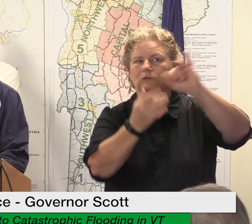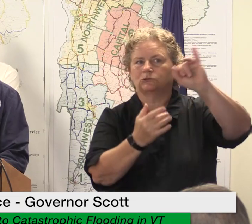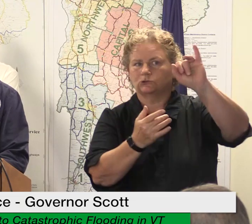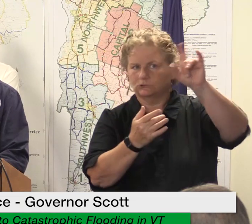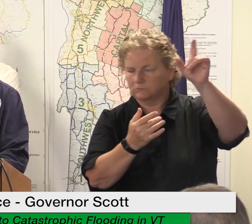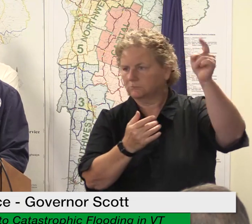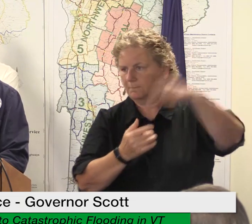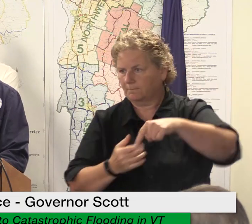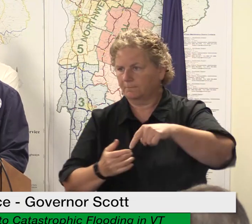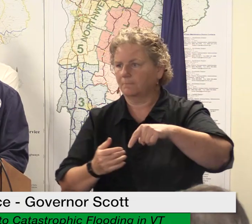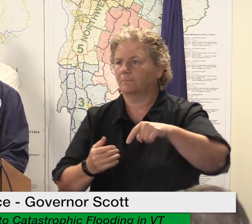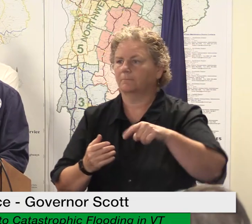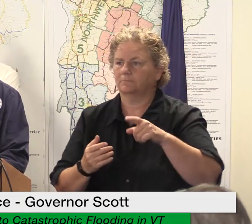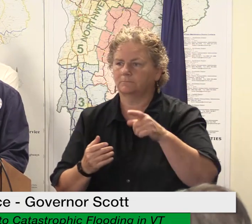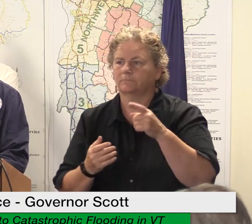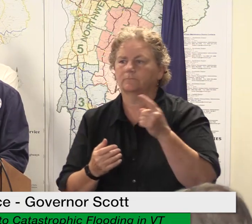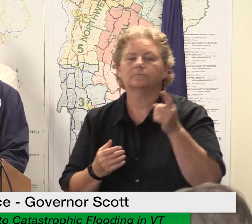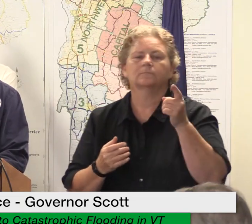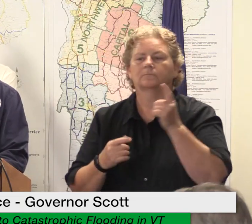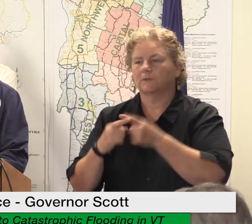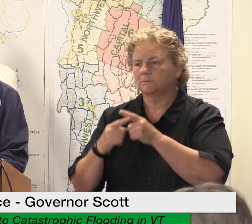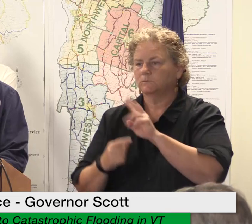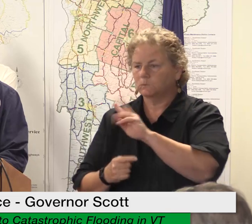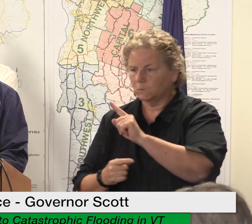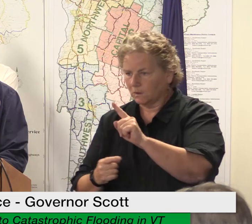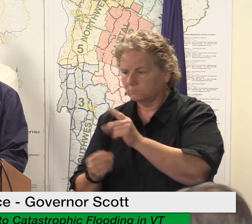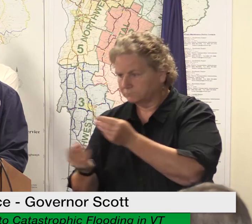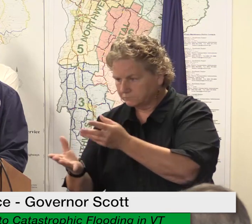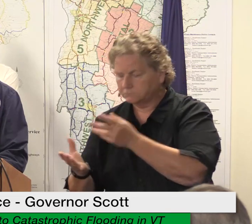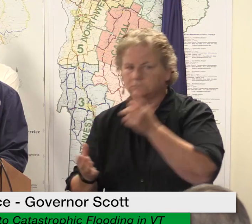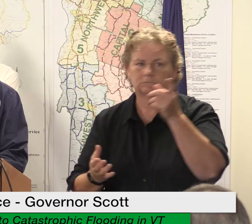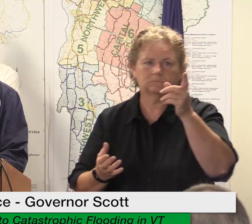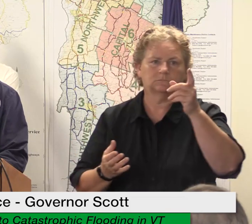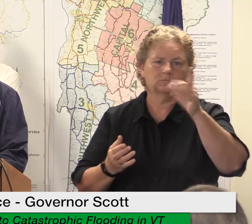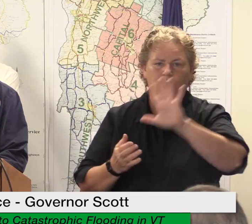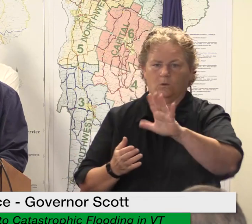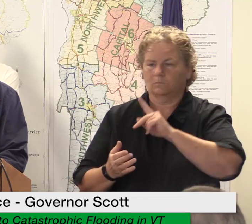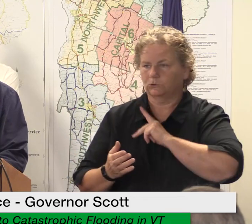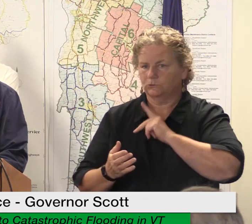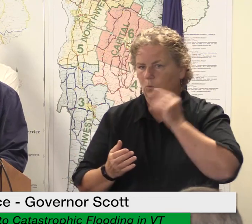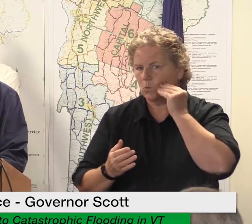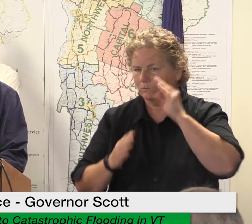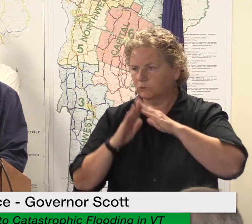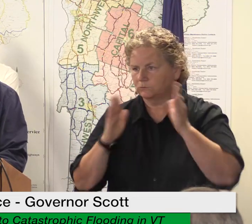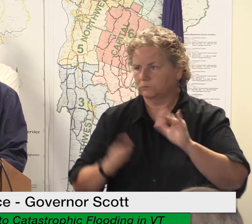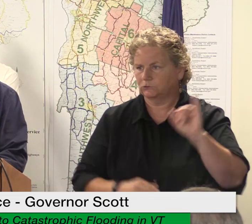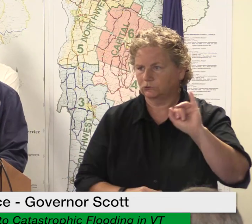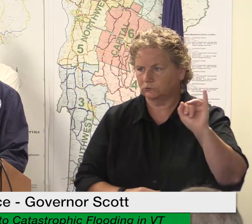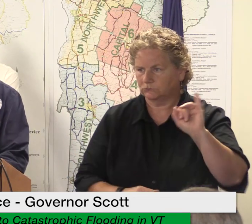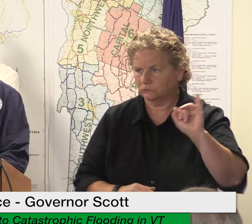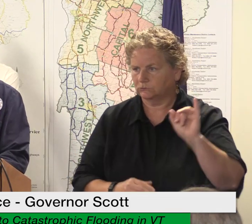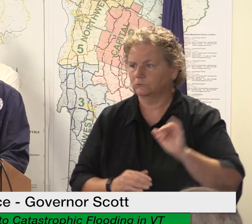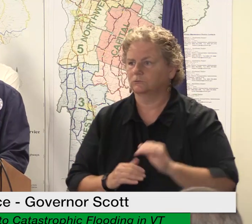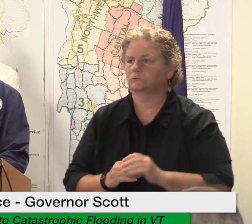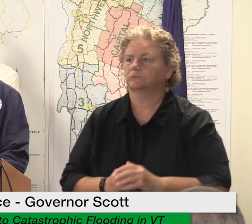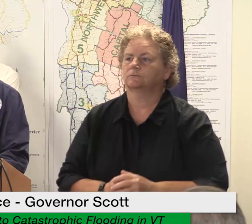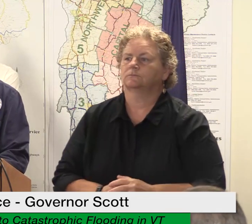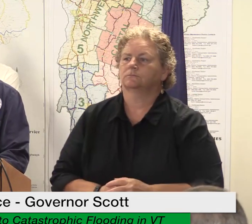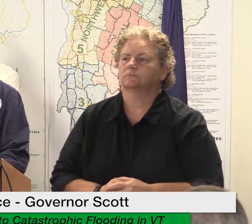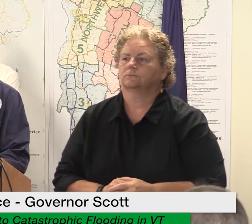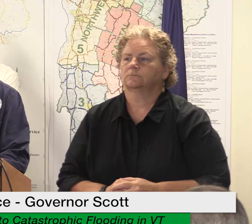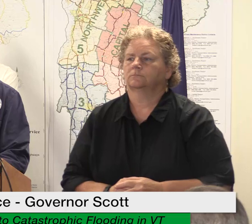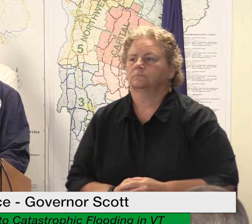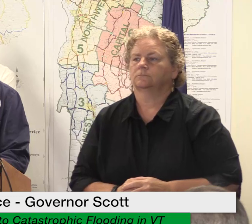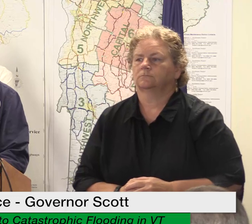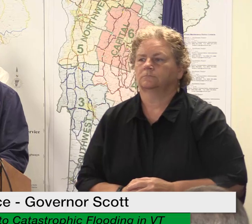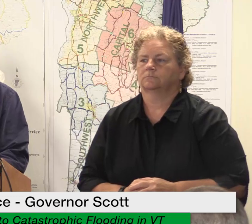fema is establishing disaster recovery resource centers where survivors can go to sign up for assistance to seek